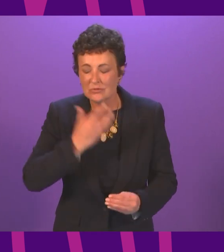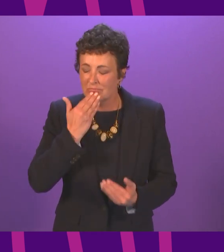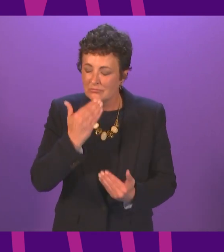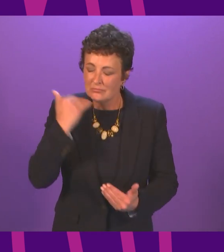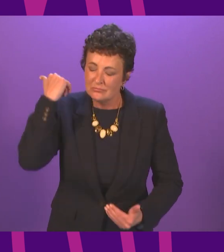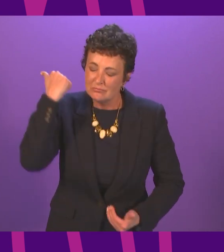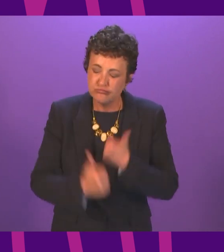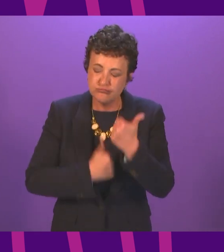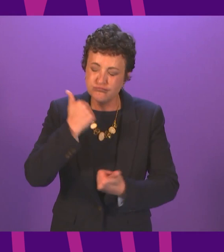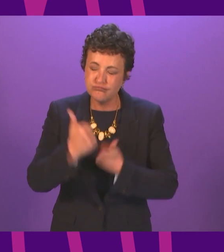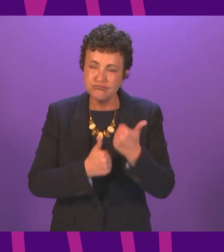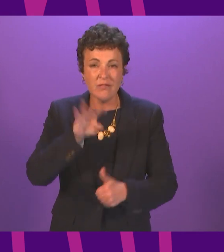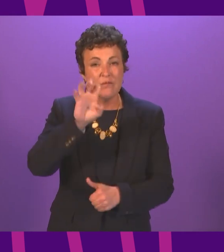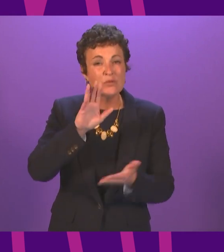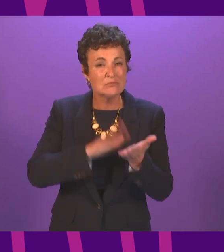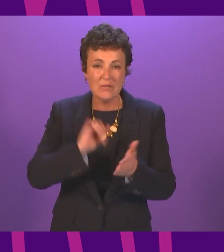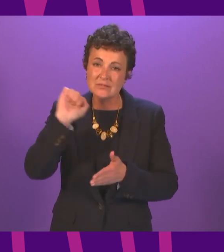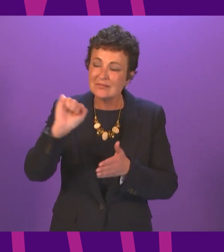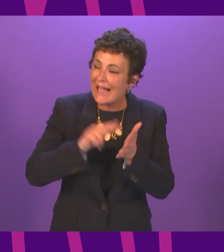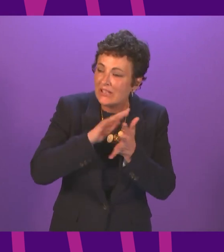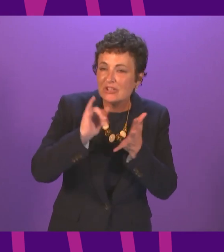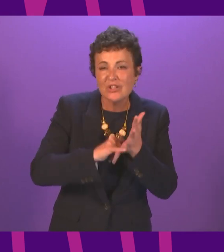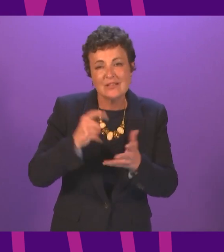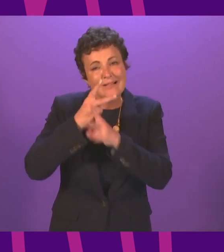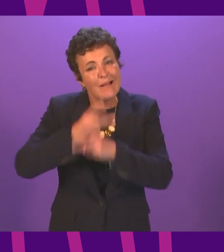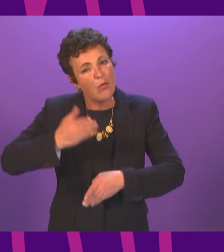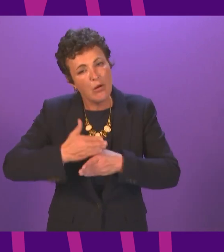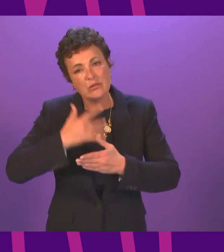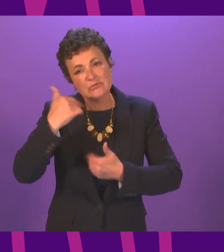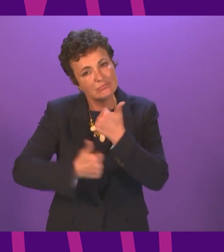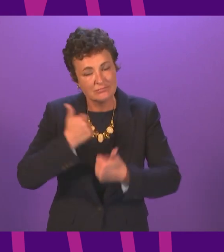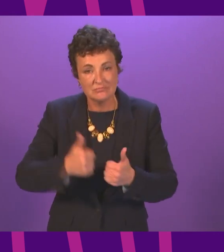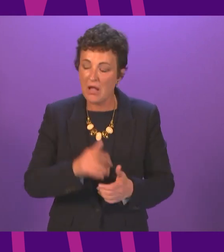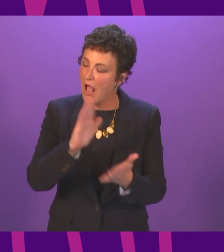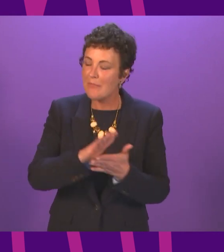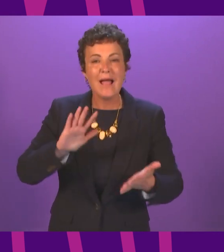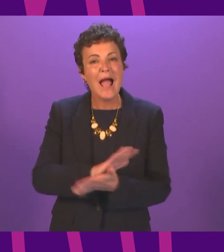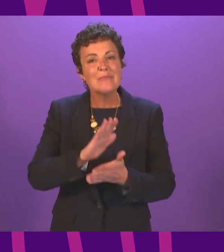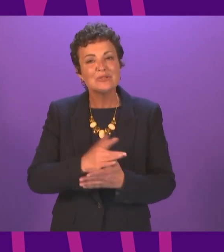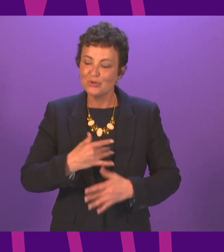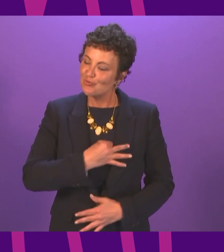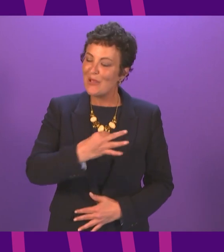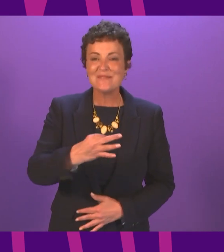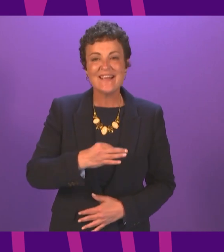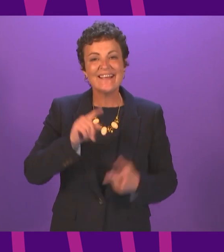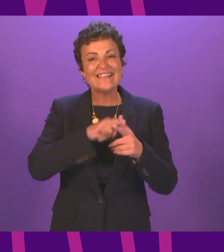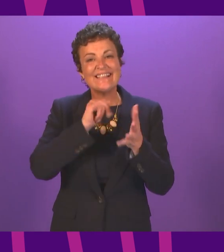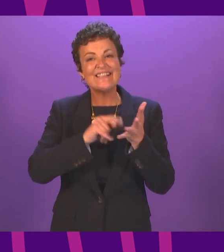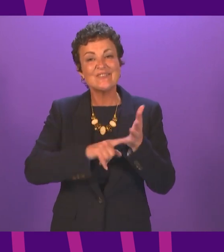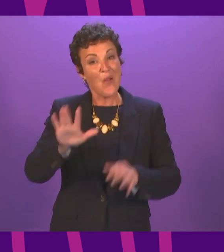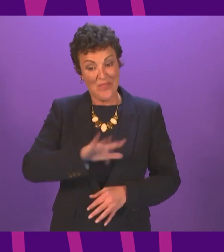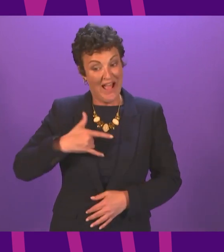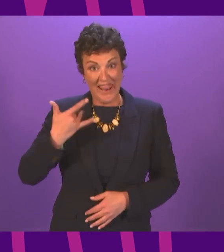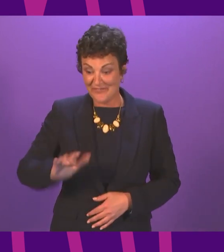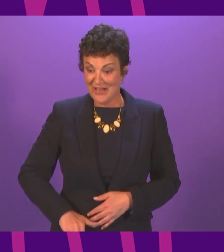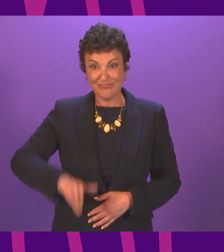14 months I'm honoured and humbled to represent the constituency of East Lowden where I've lived all my life the